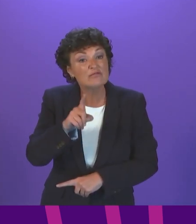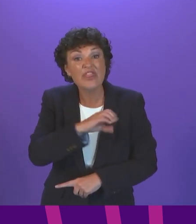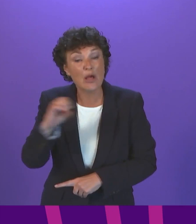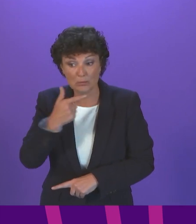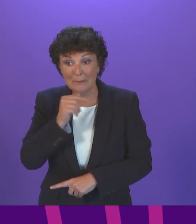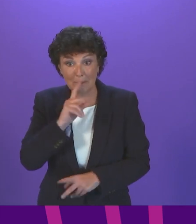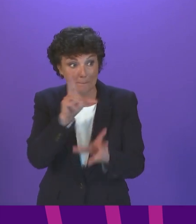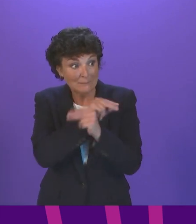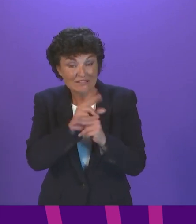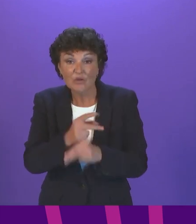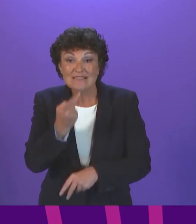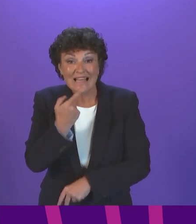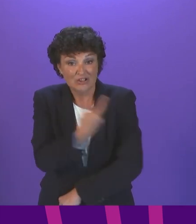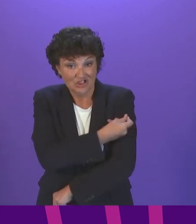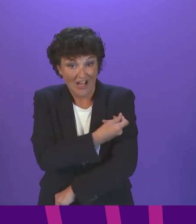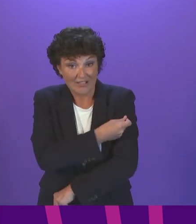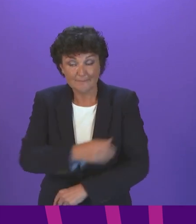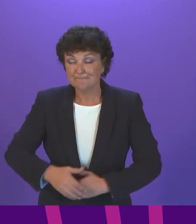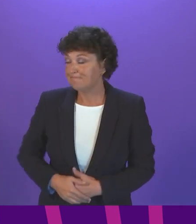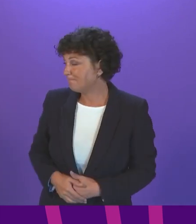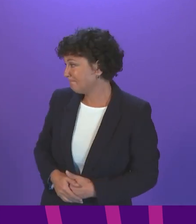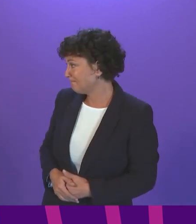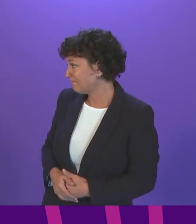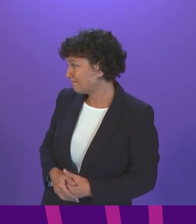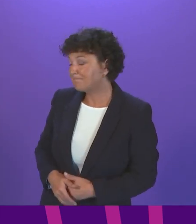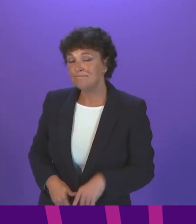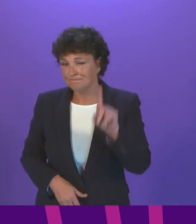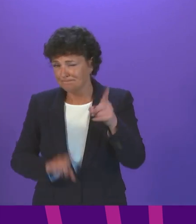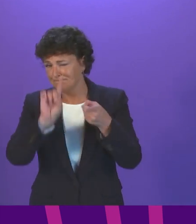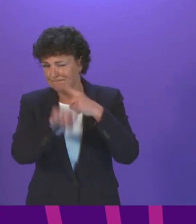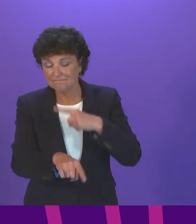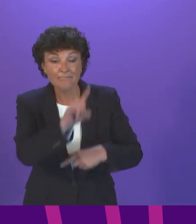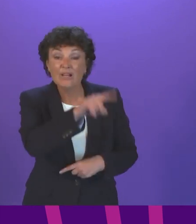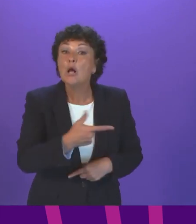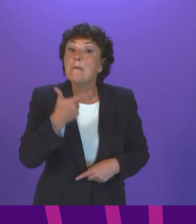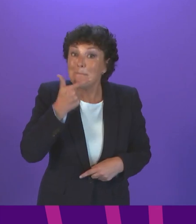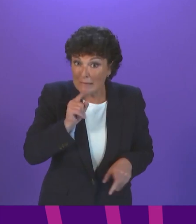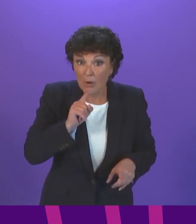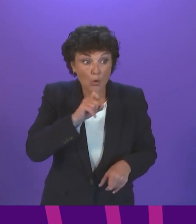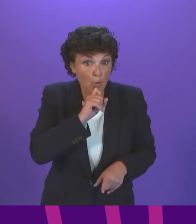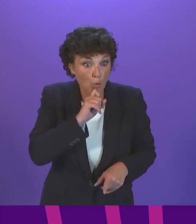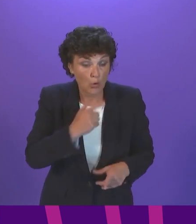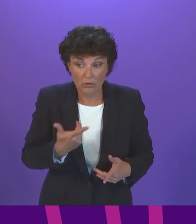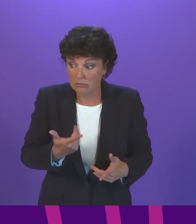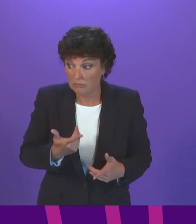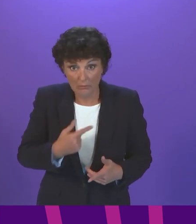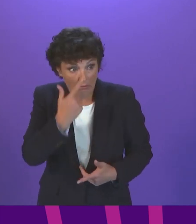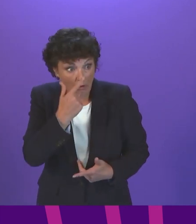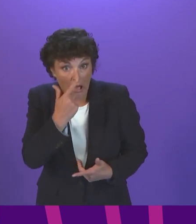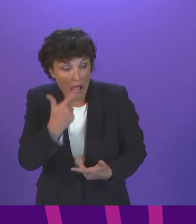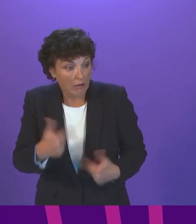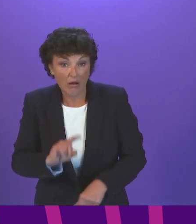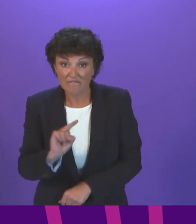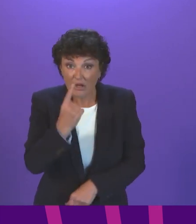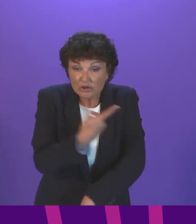Firstly, on issues of vaccination, on those who haven't had vaccine yet, who are eligible either for a first dose or who have passed the eight-week